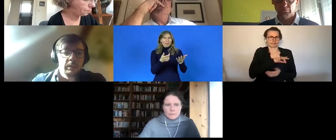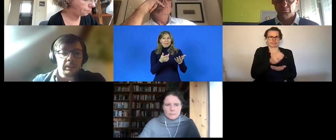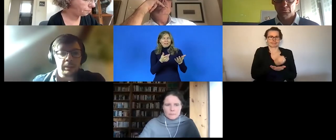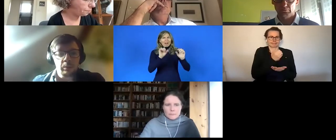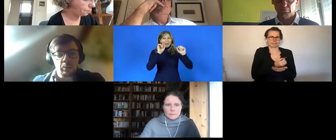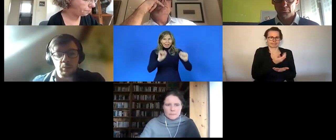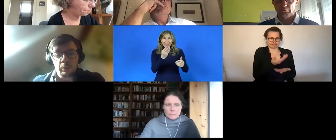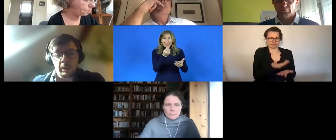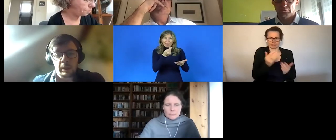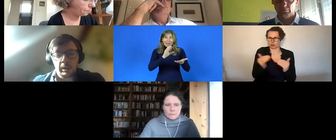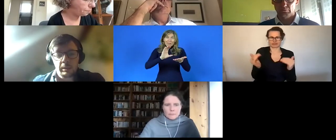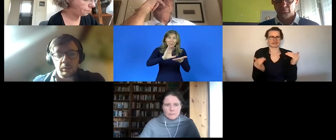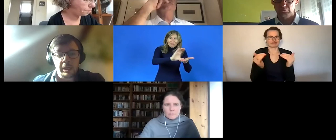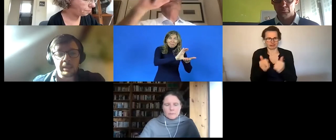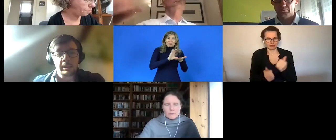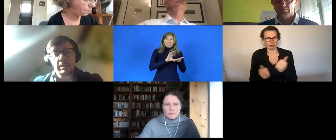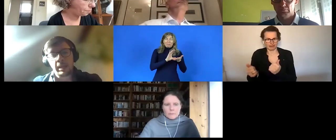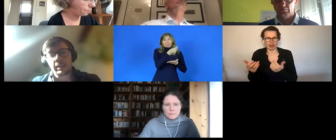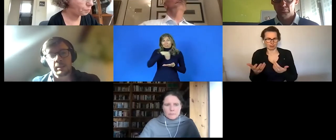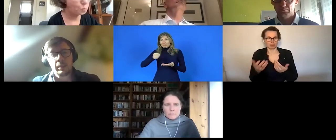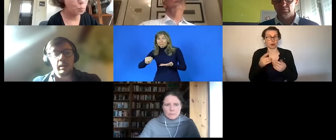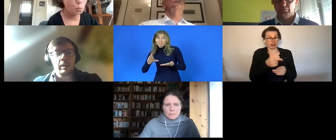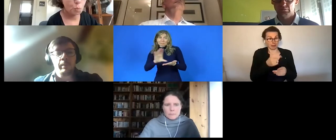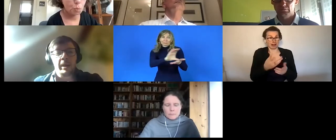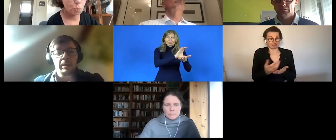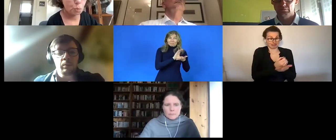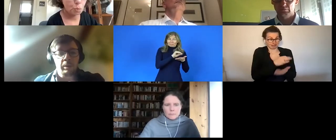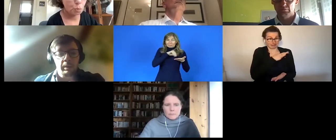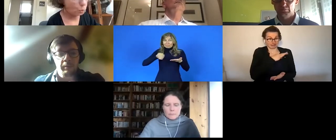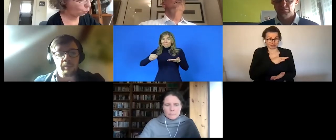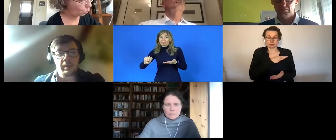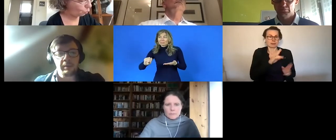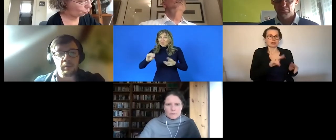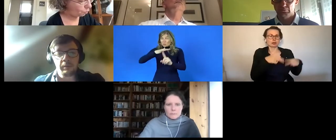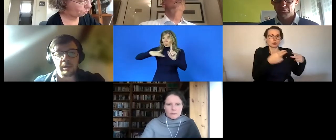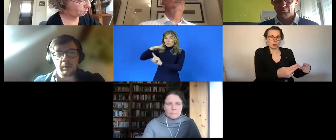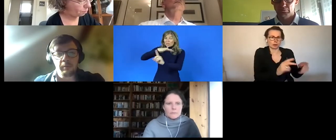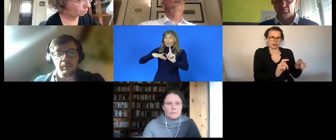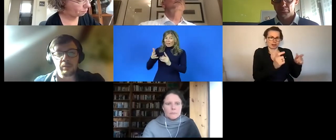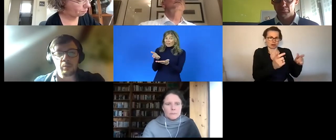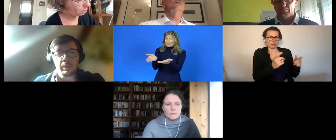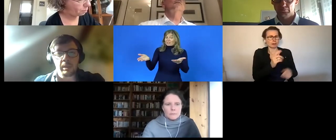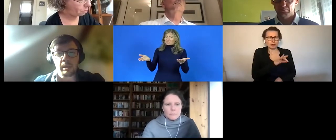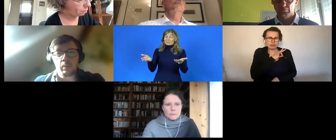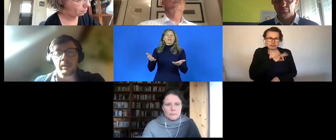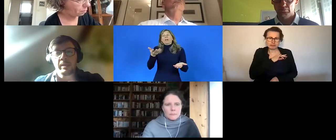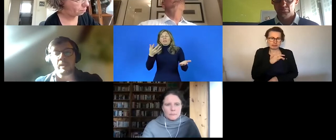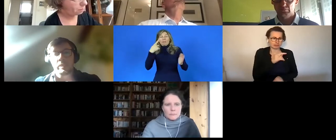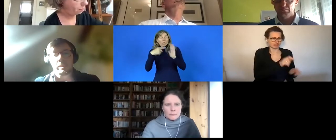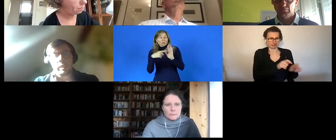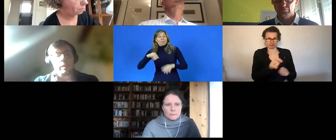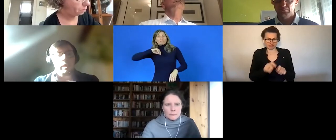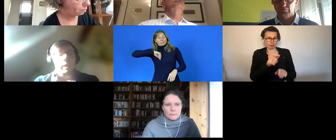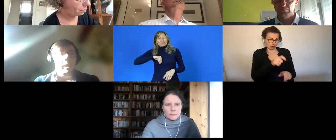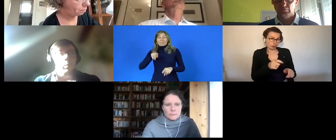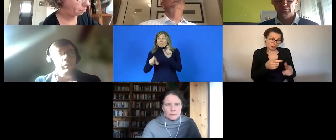into uh society in this case back into the for the benefit of uh of persons with uh with disabilities